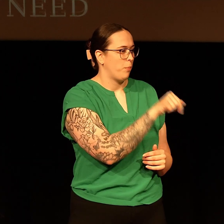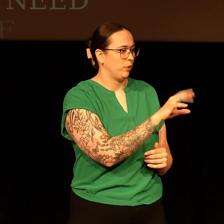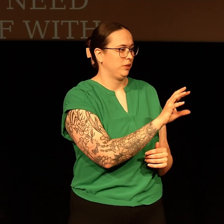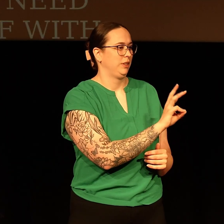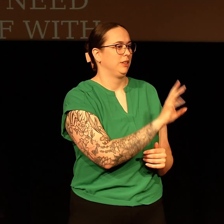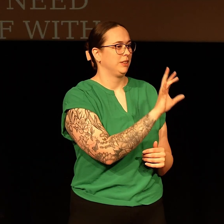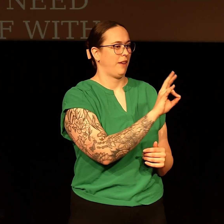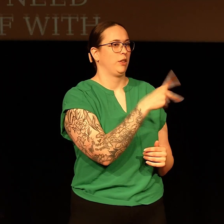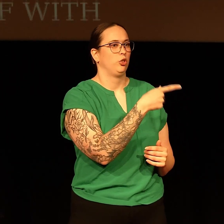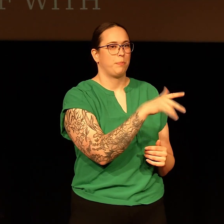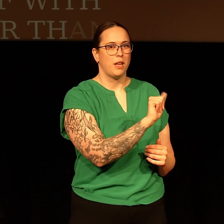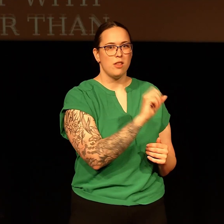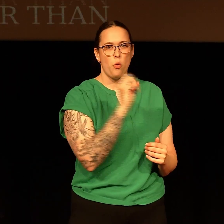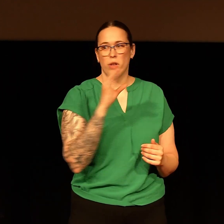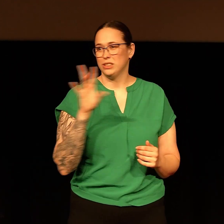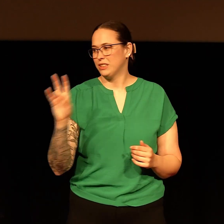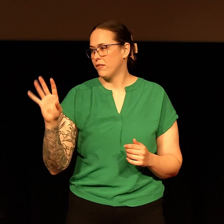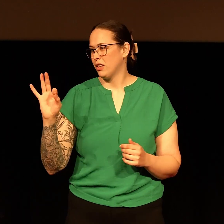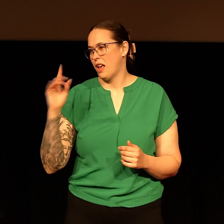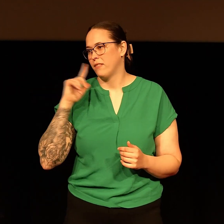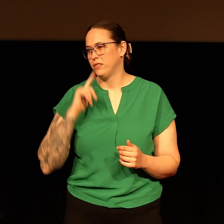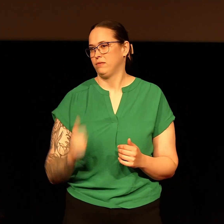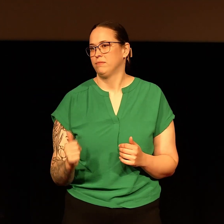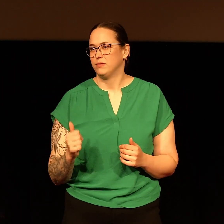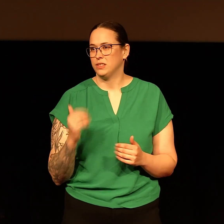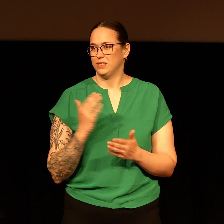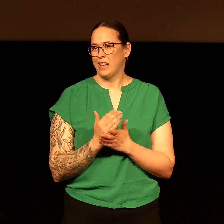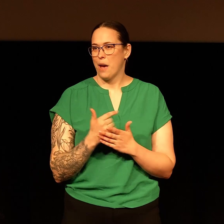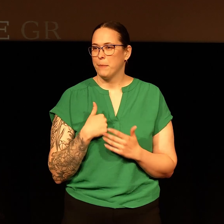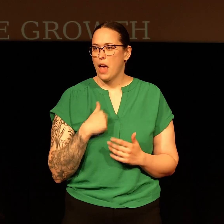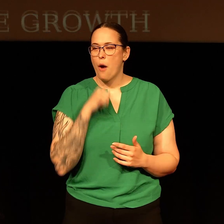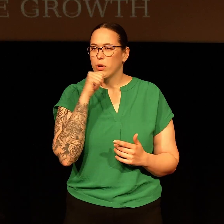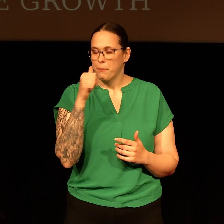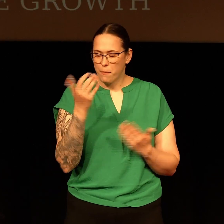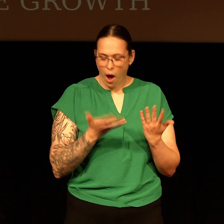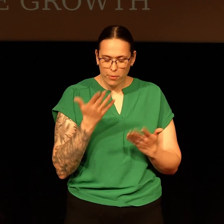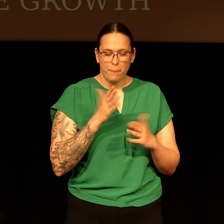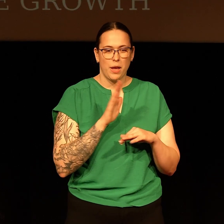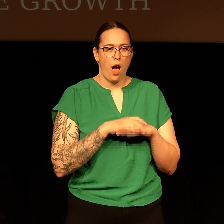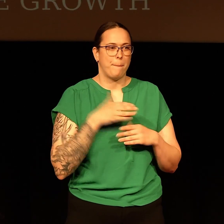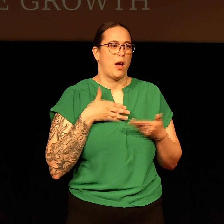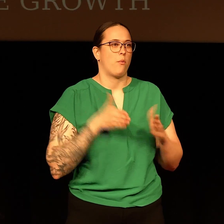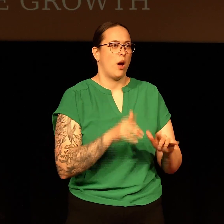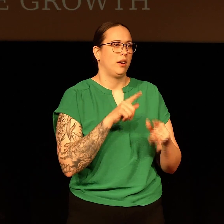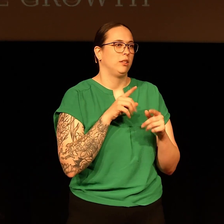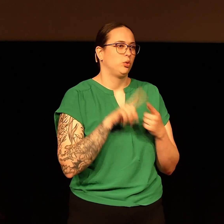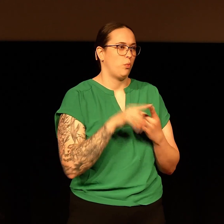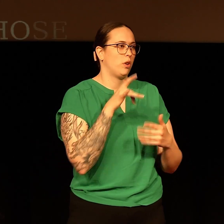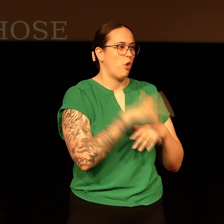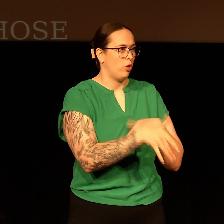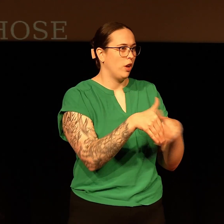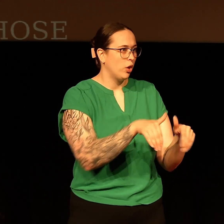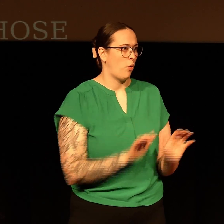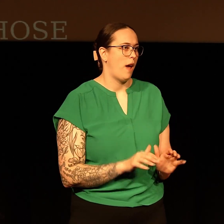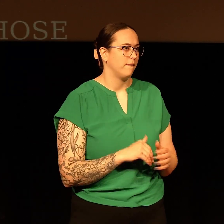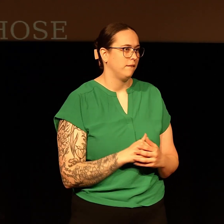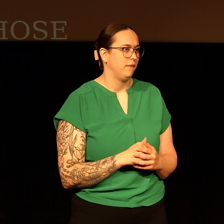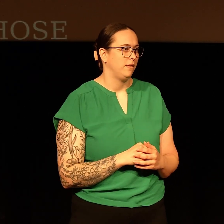defined by the number 0.67 GPA in 79 and stop me, I would probably not be here today. I would be in an